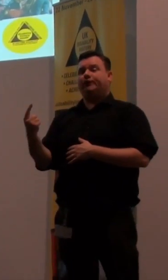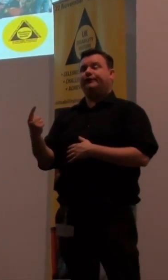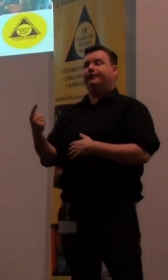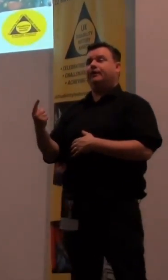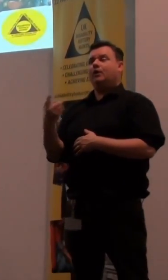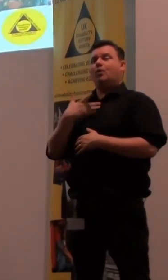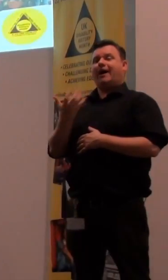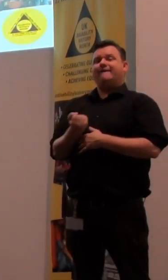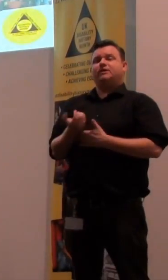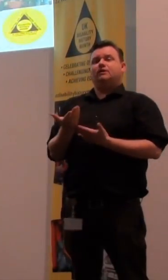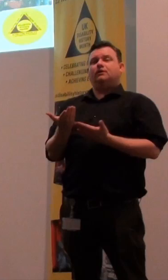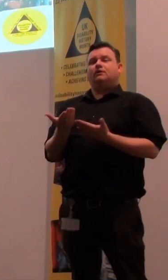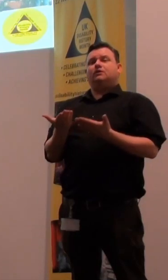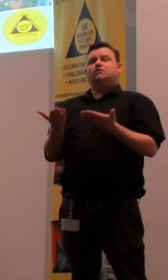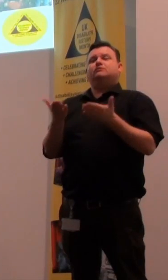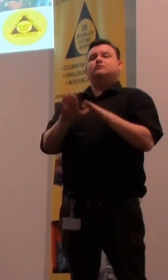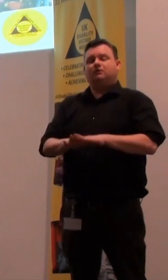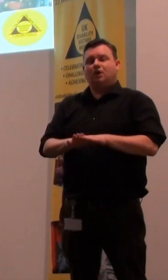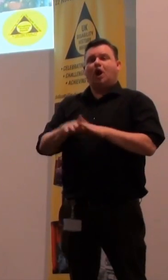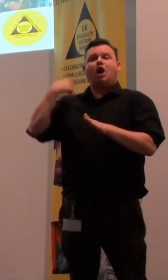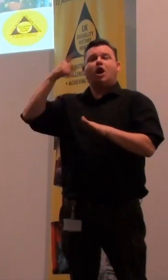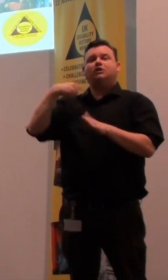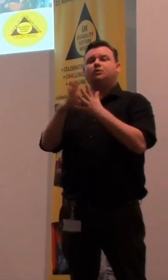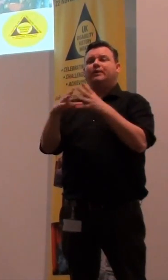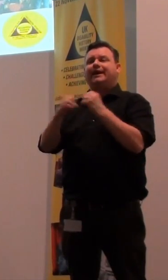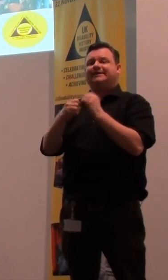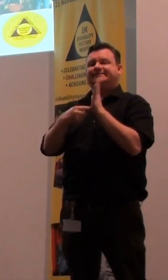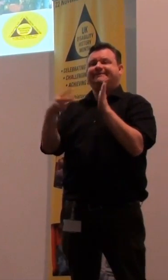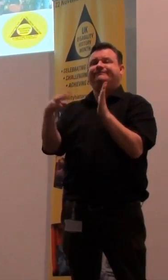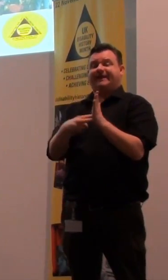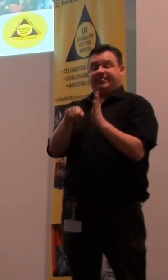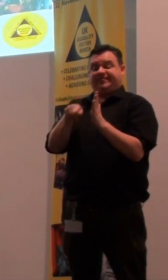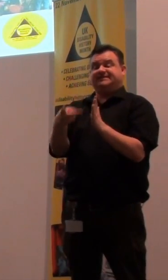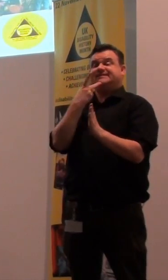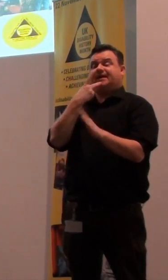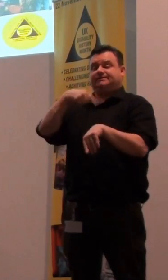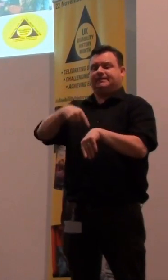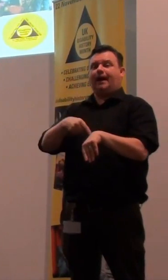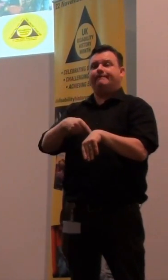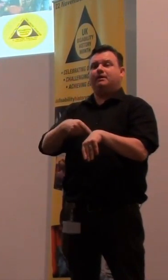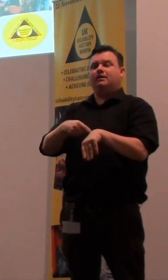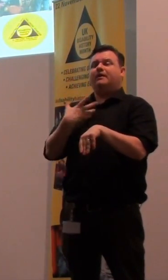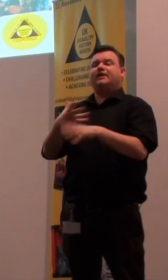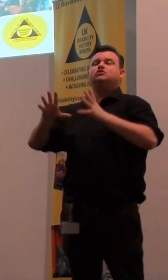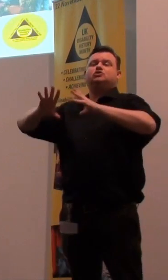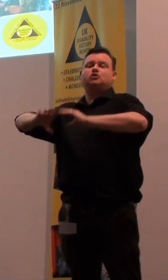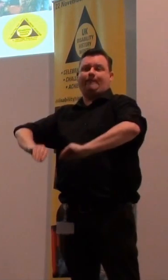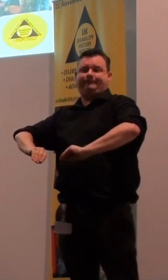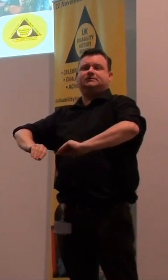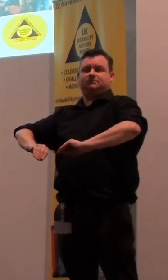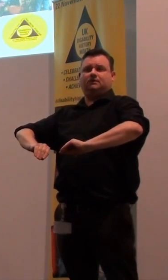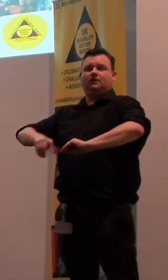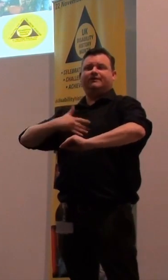shutdown of London weekend television, it was the second one, and they no longer put it on because there was too much pressure